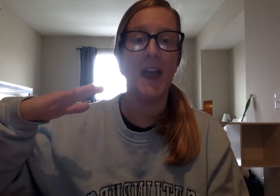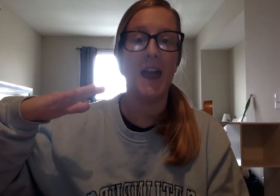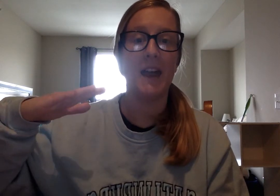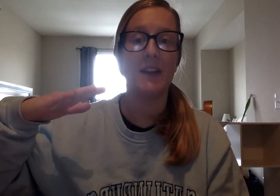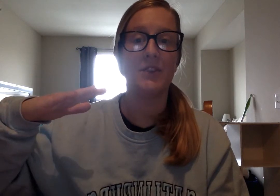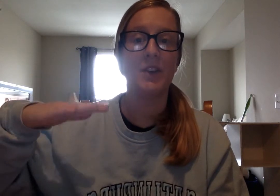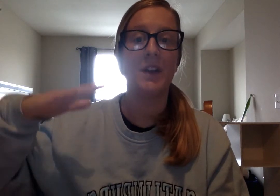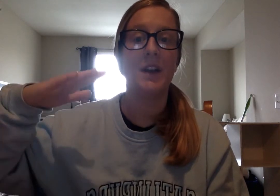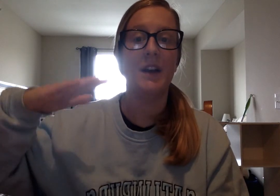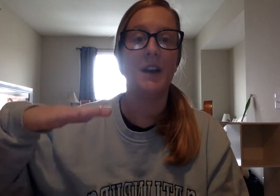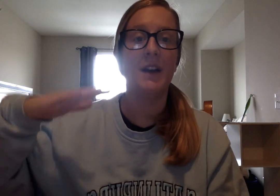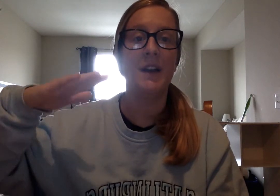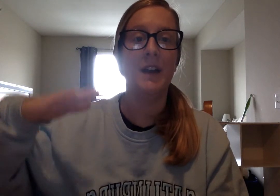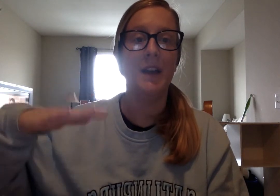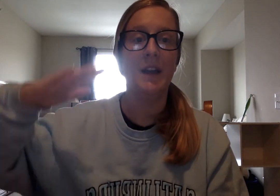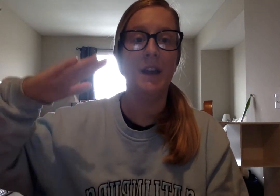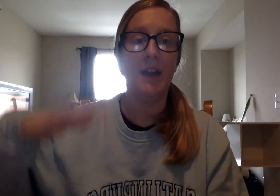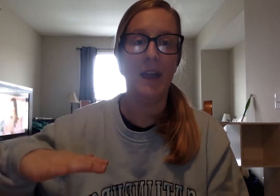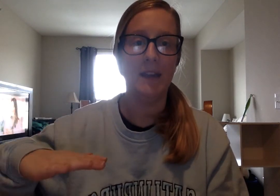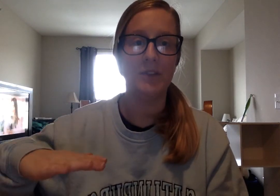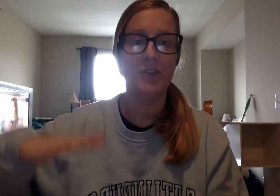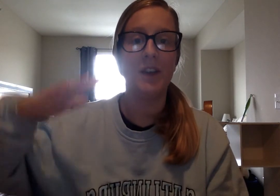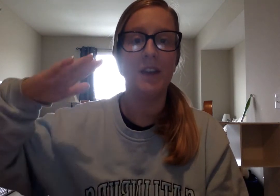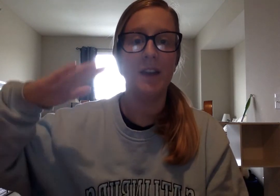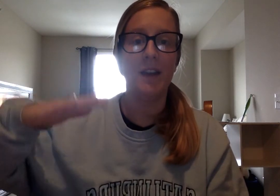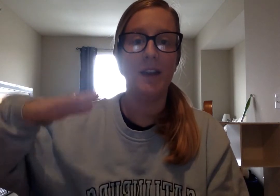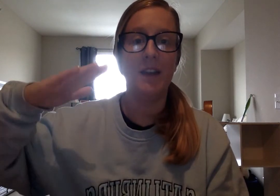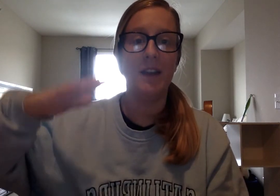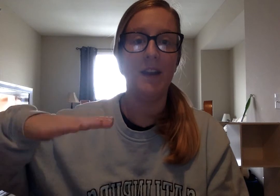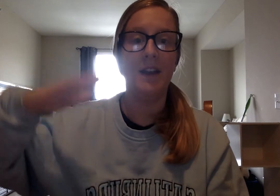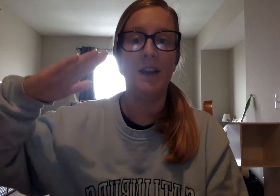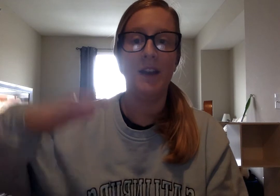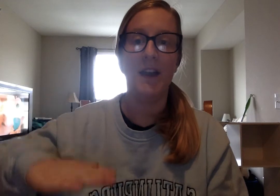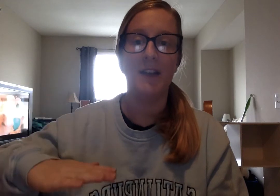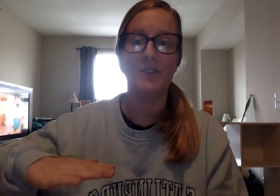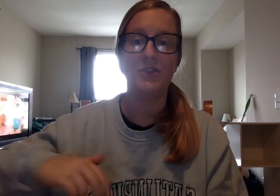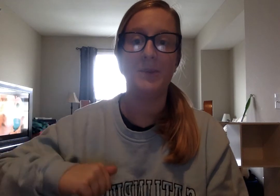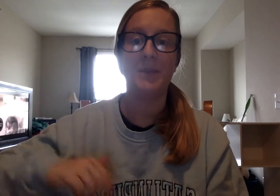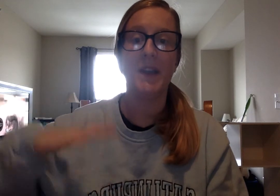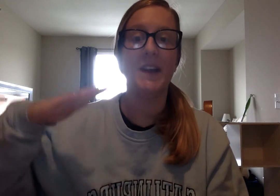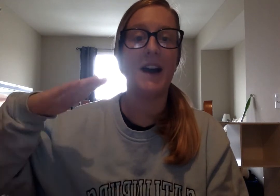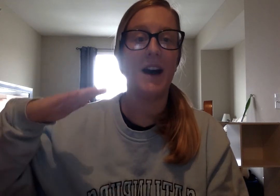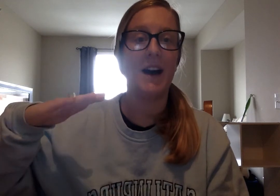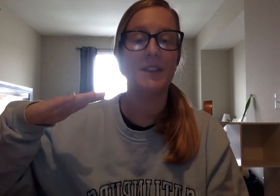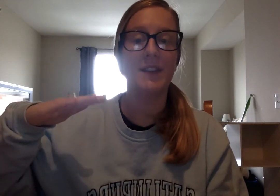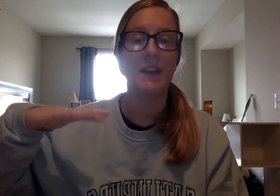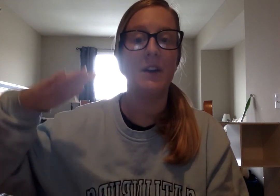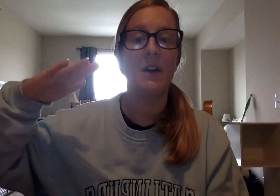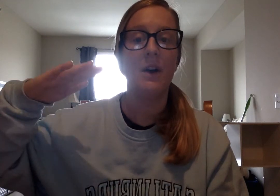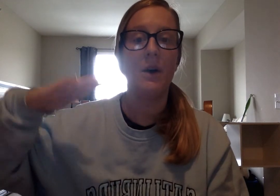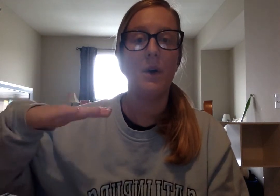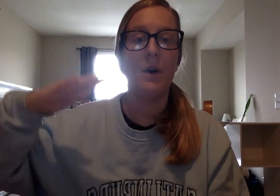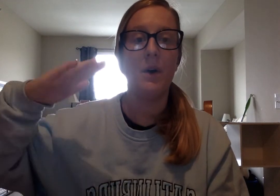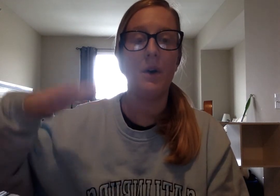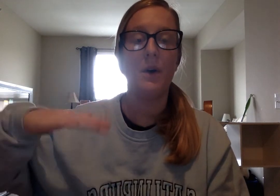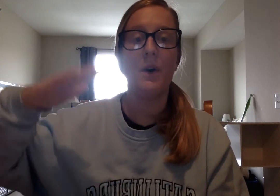Edge. Eh, eh, edge. Eh, eh, edge. And oddly. Uh, uh,